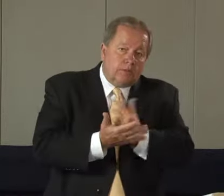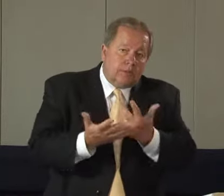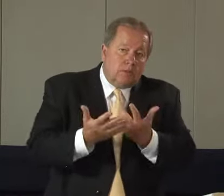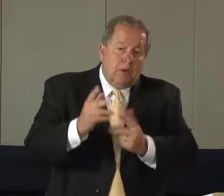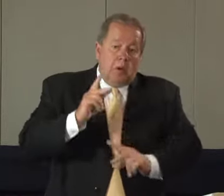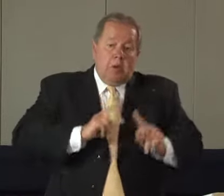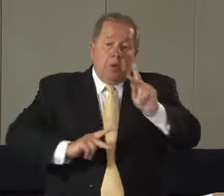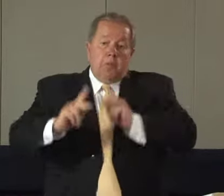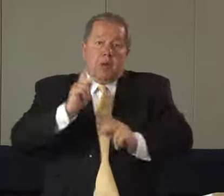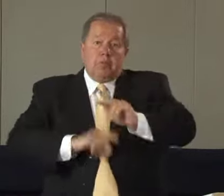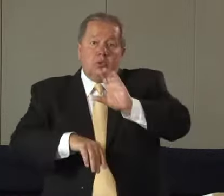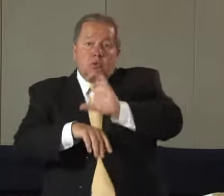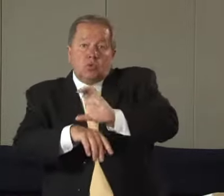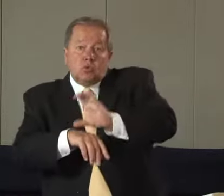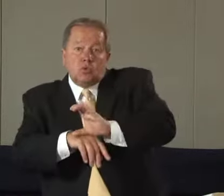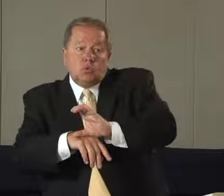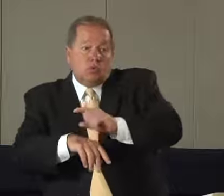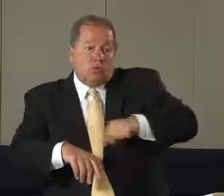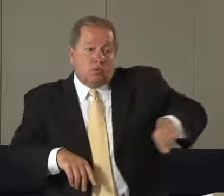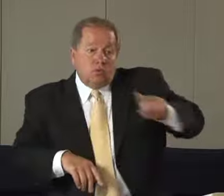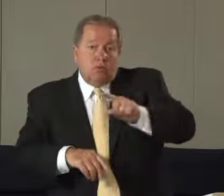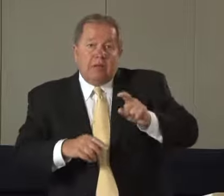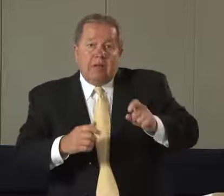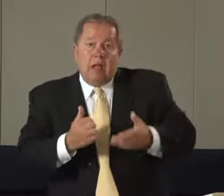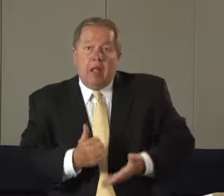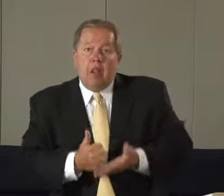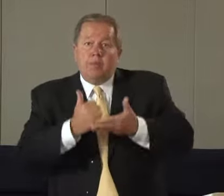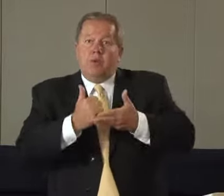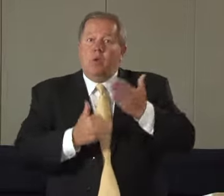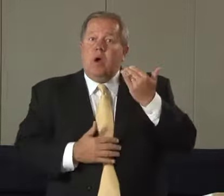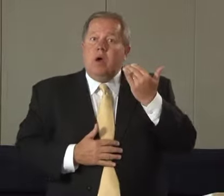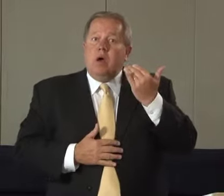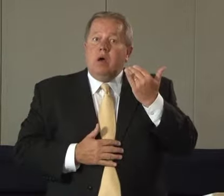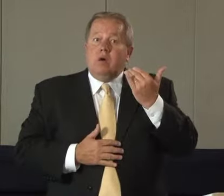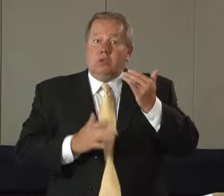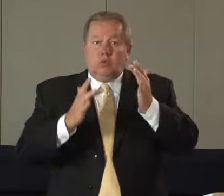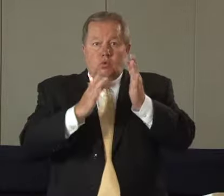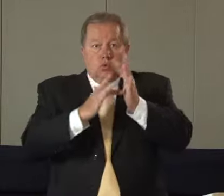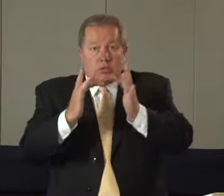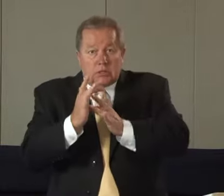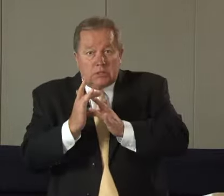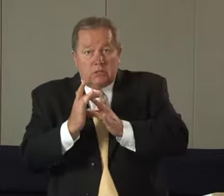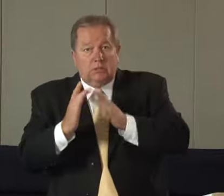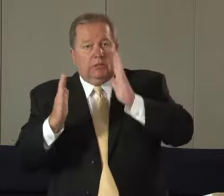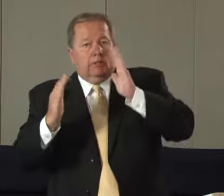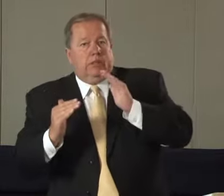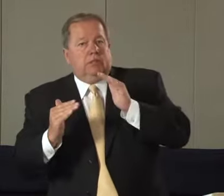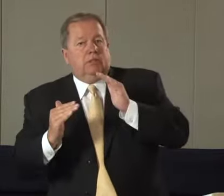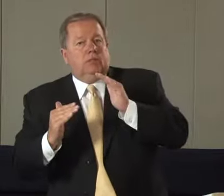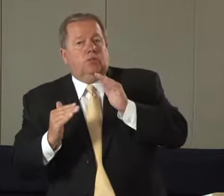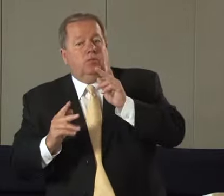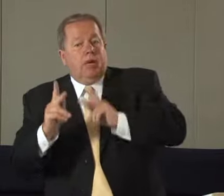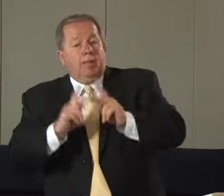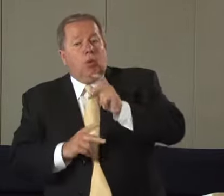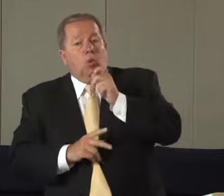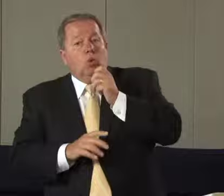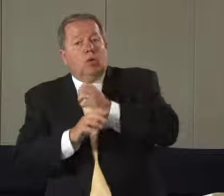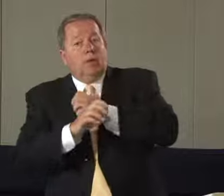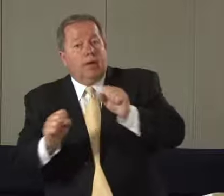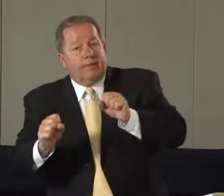he needs us to be sharing gospel the gospel he needs us in our churches to realize